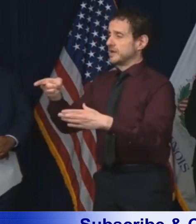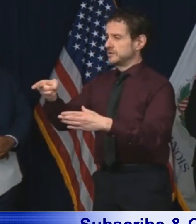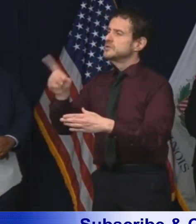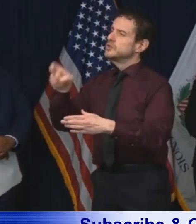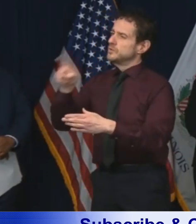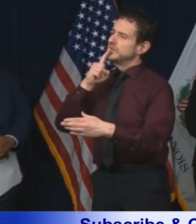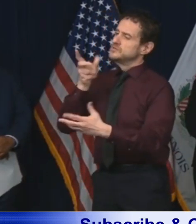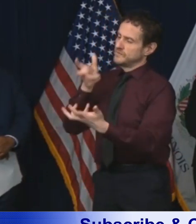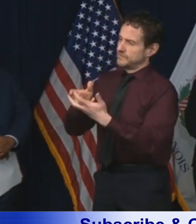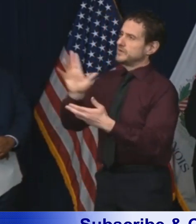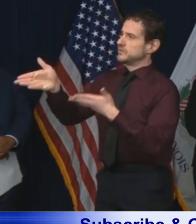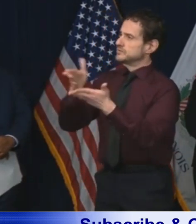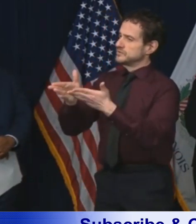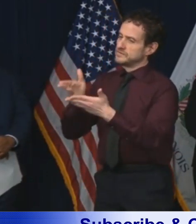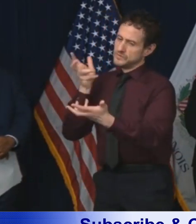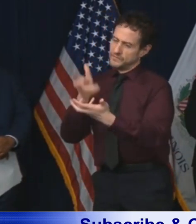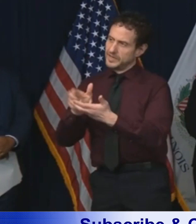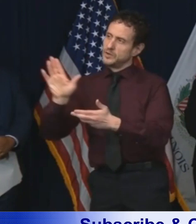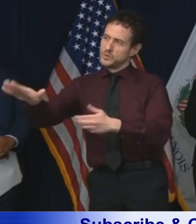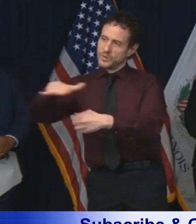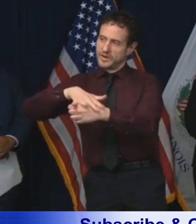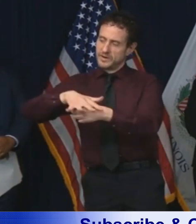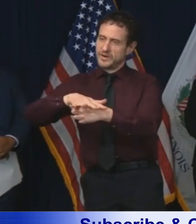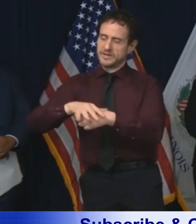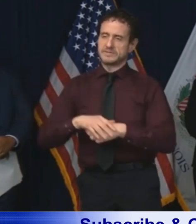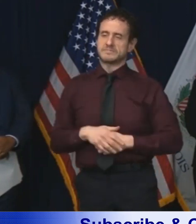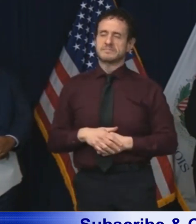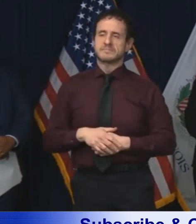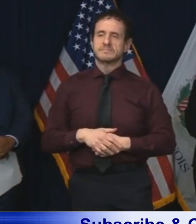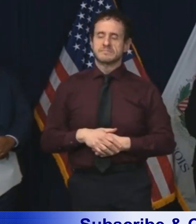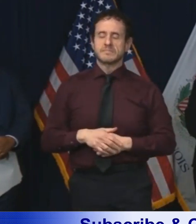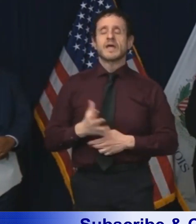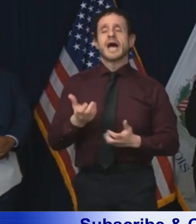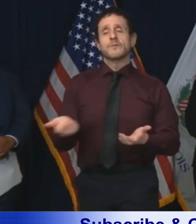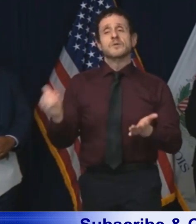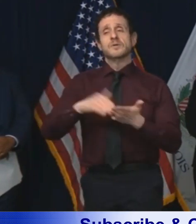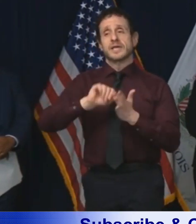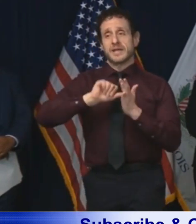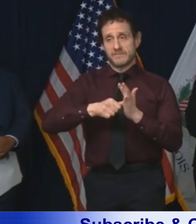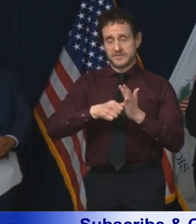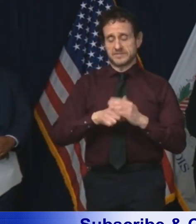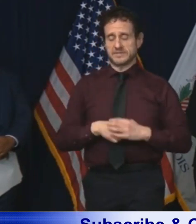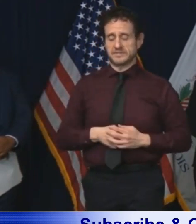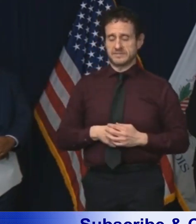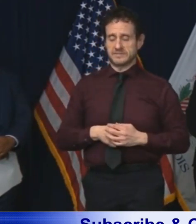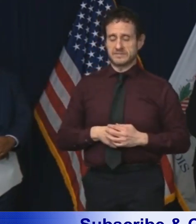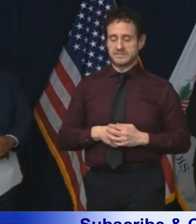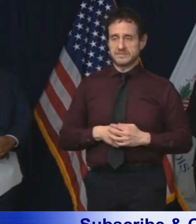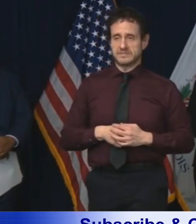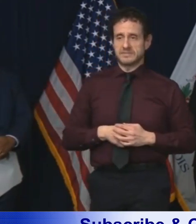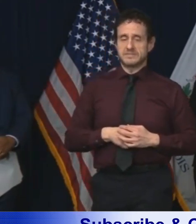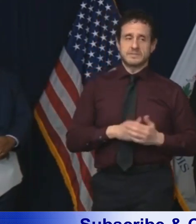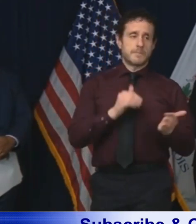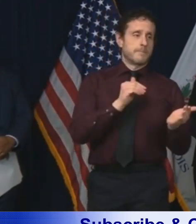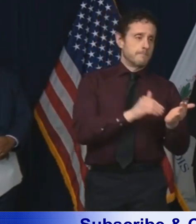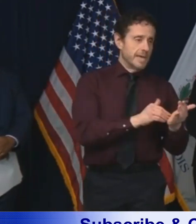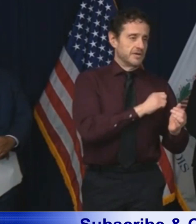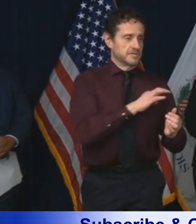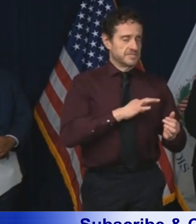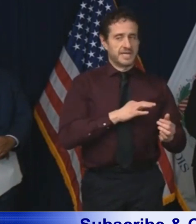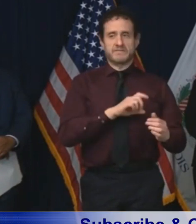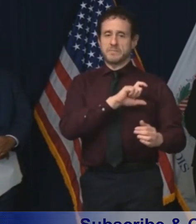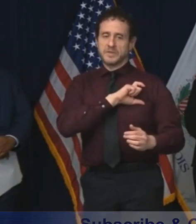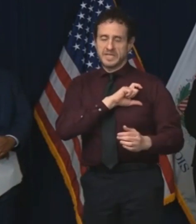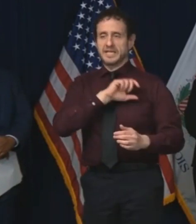areas of their greatest need. So in closing, I want to reiterate the following. As other first responders and essential operations